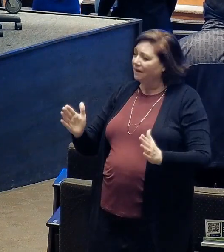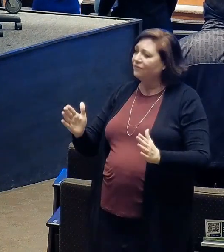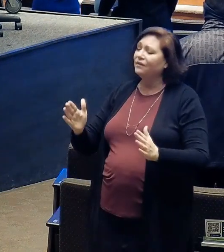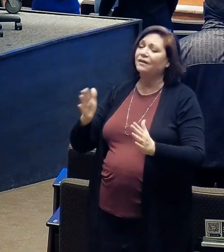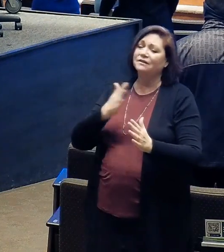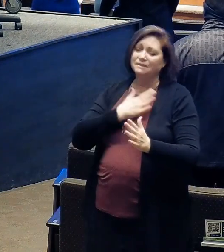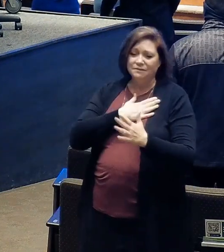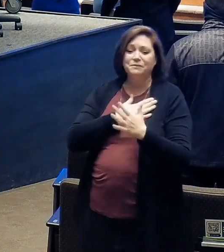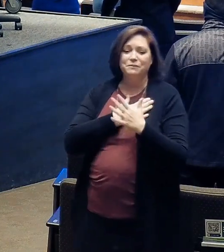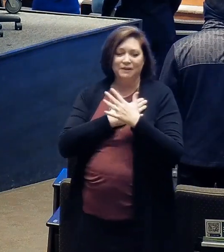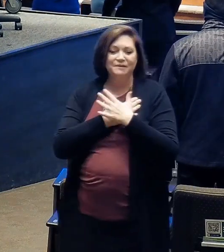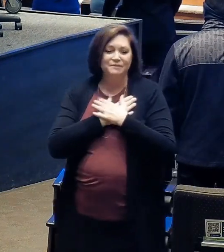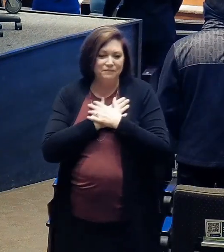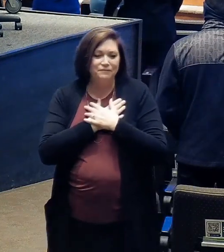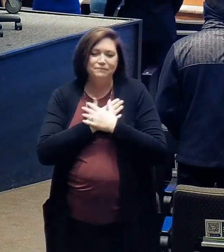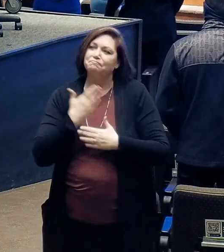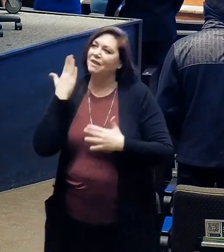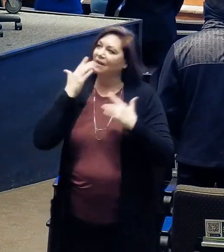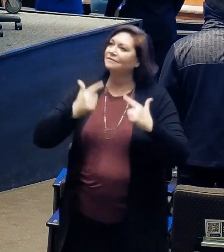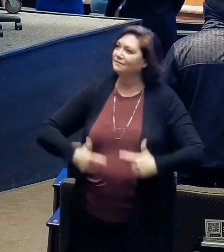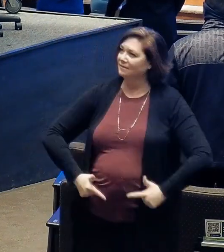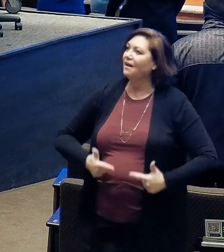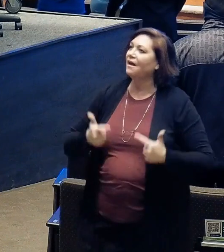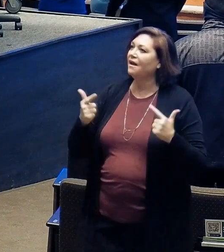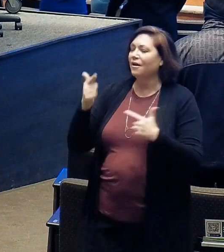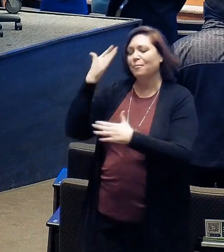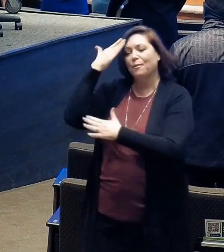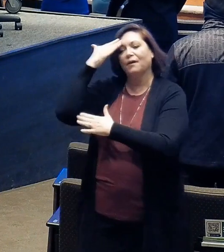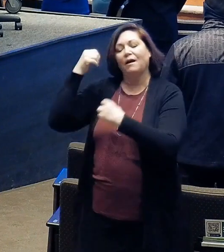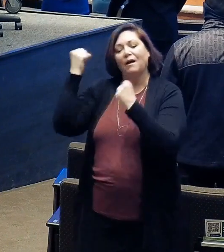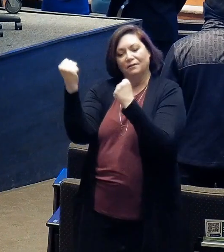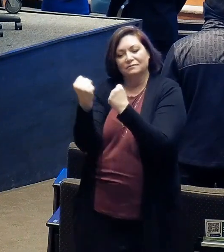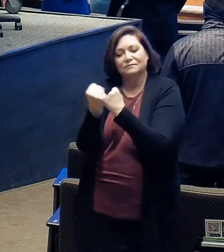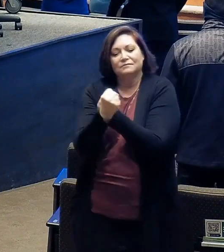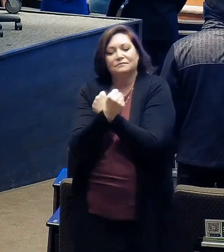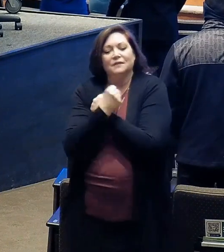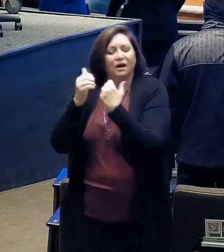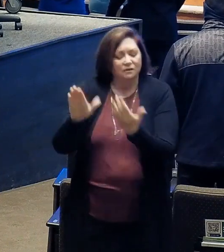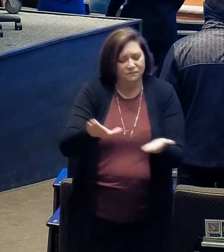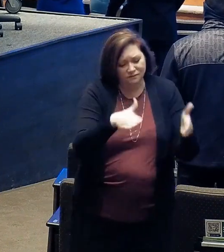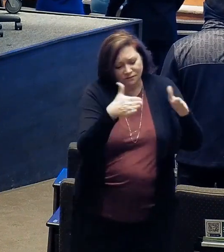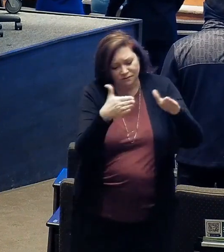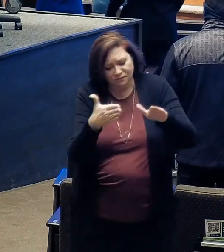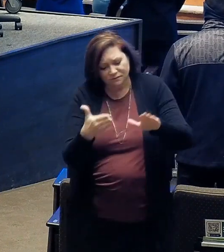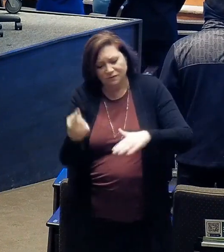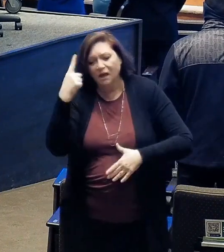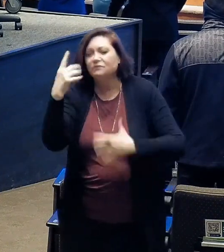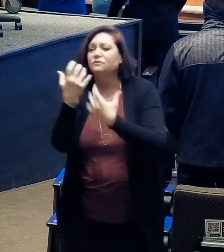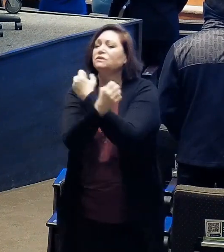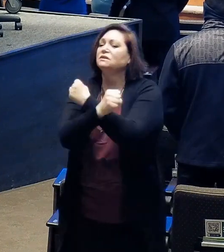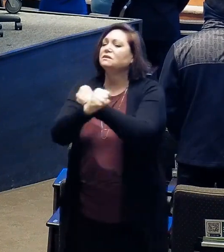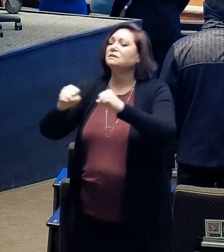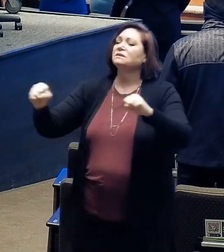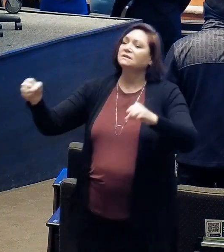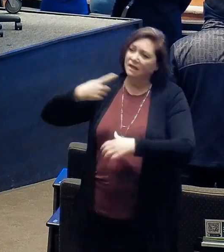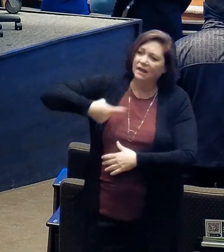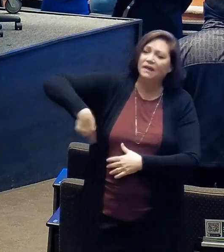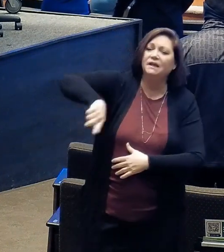Living he loved me, dying he saved me, Buried